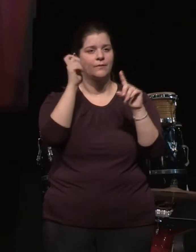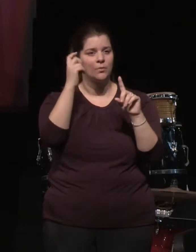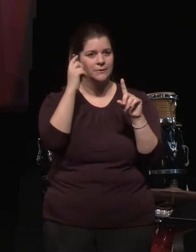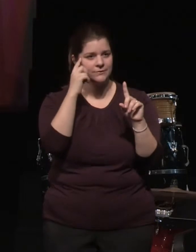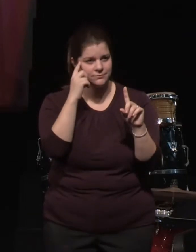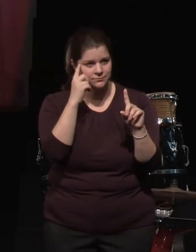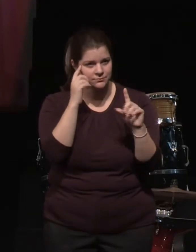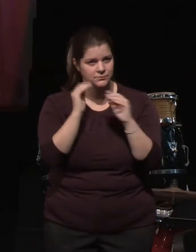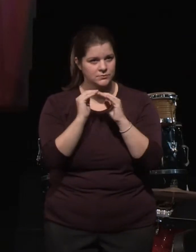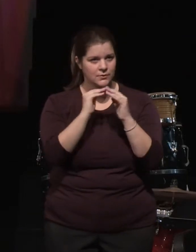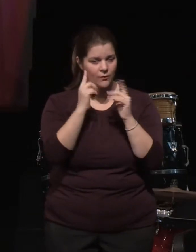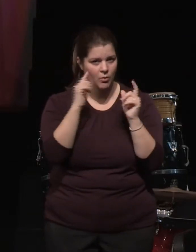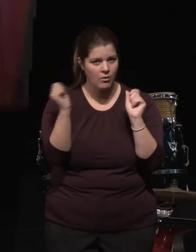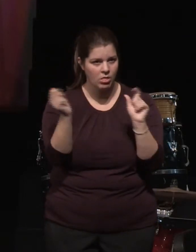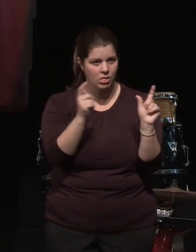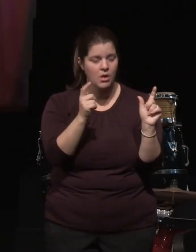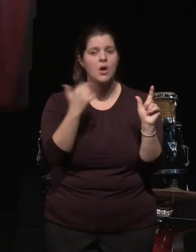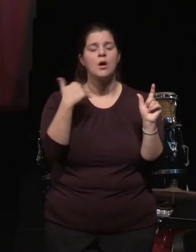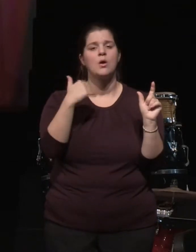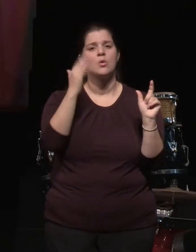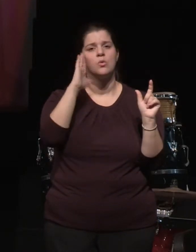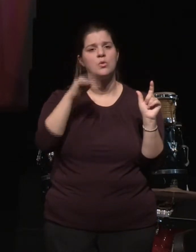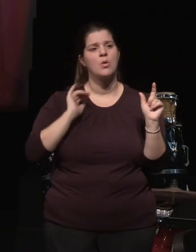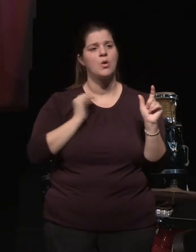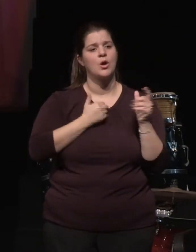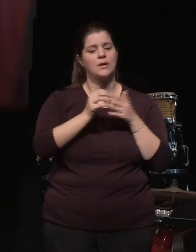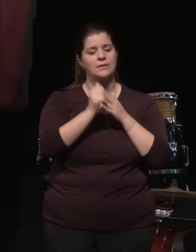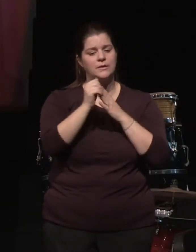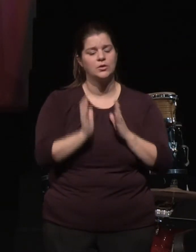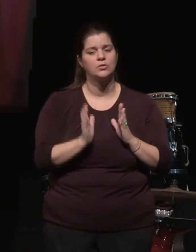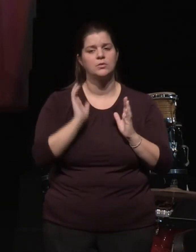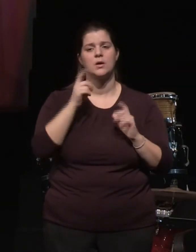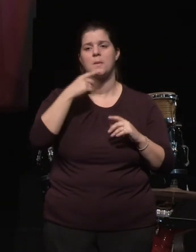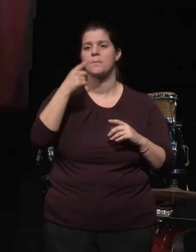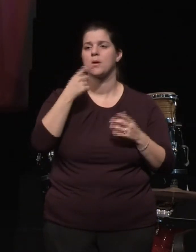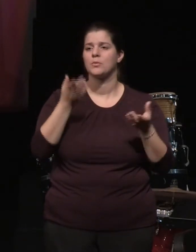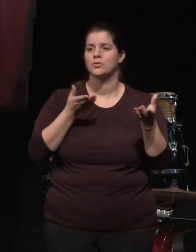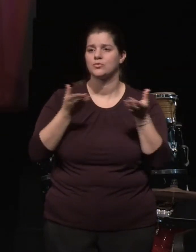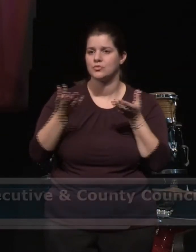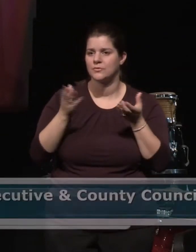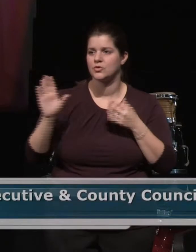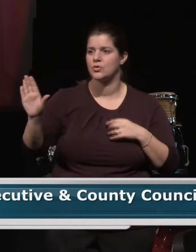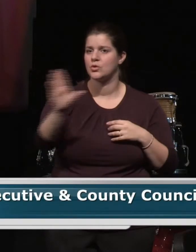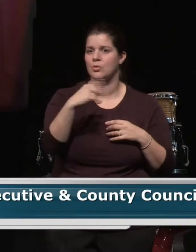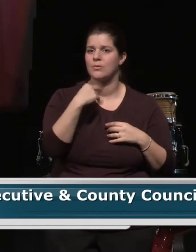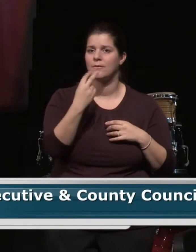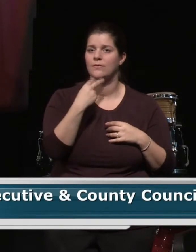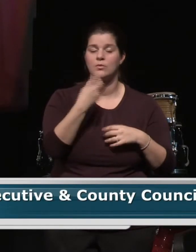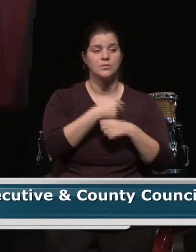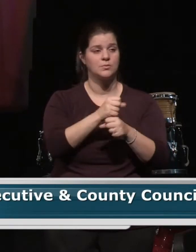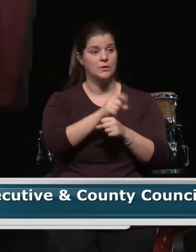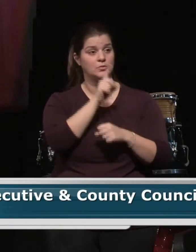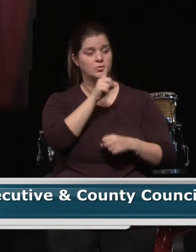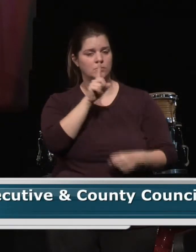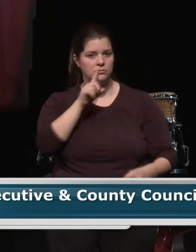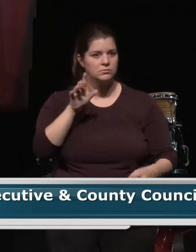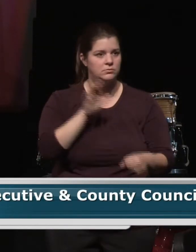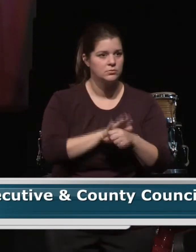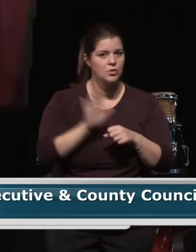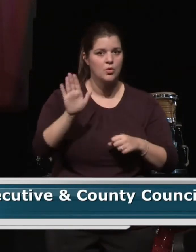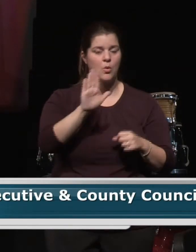Know that as leaders, public servants, your voice to ensure your excellent quality of life